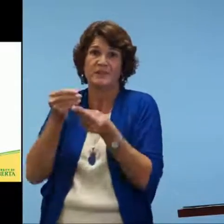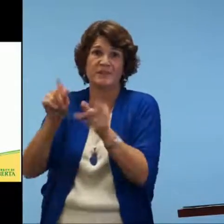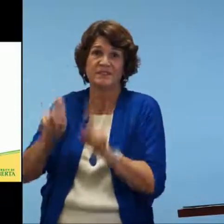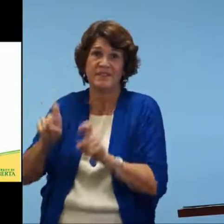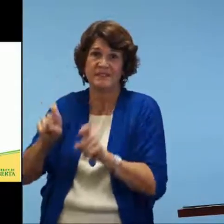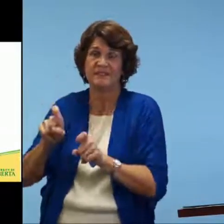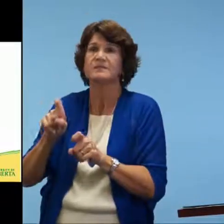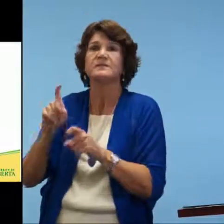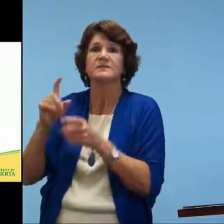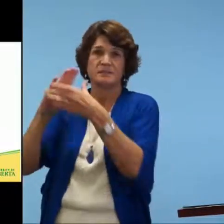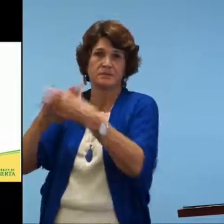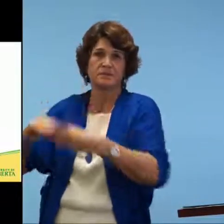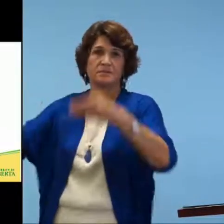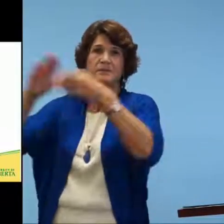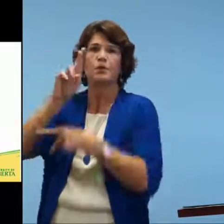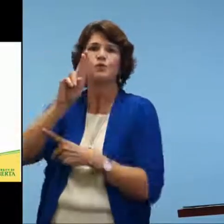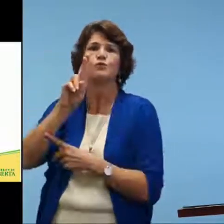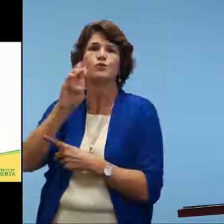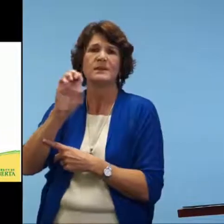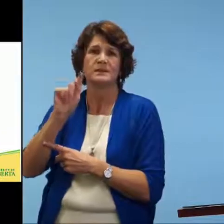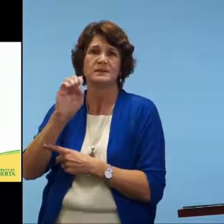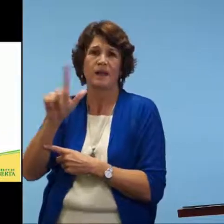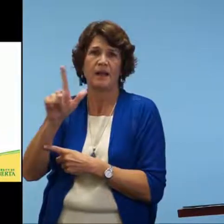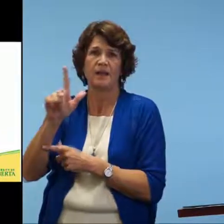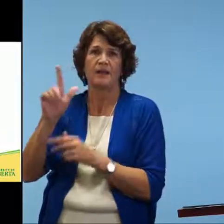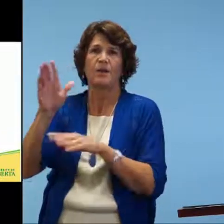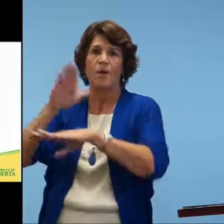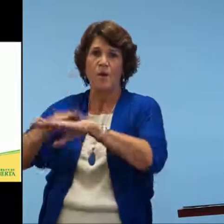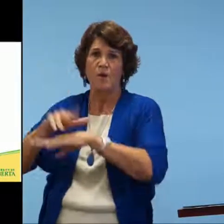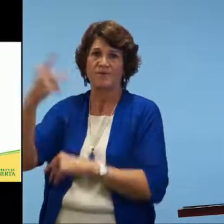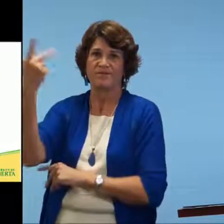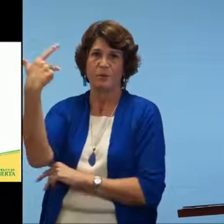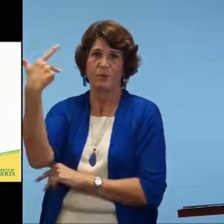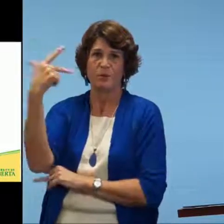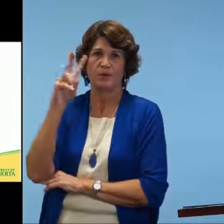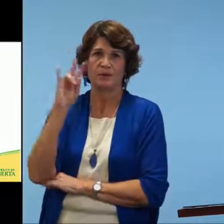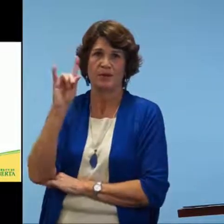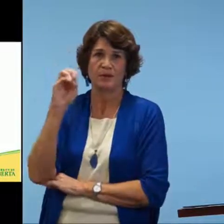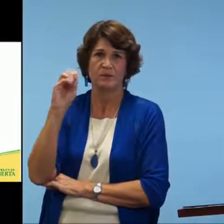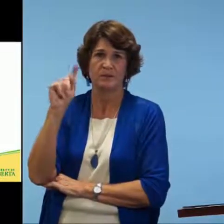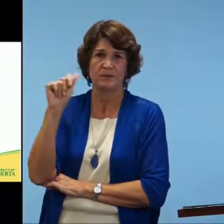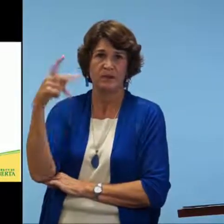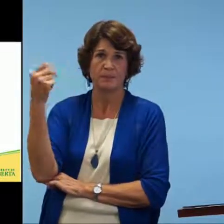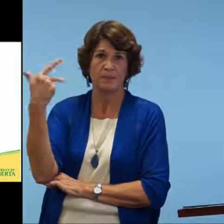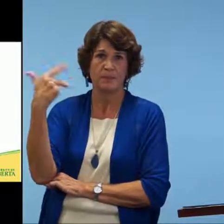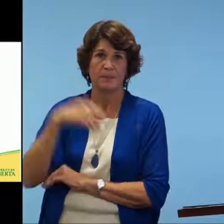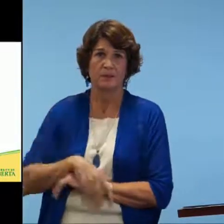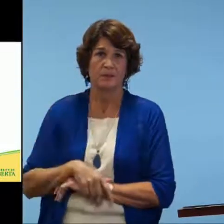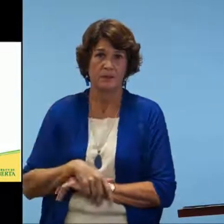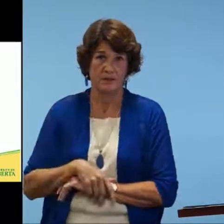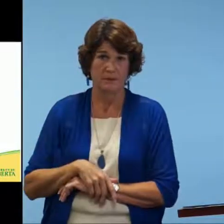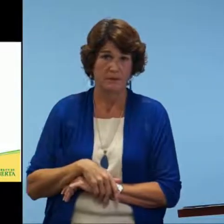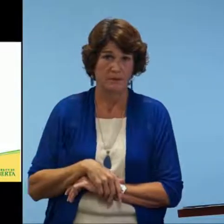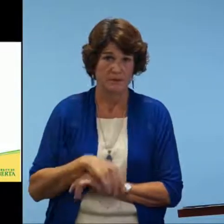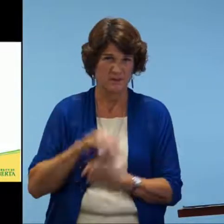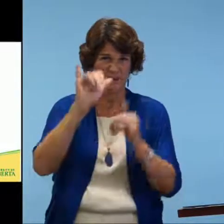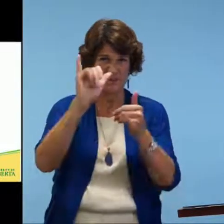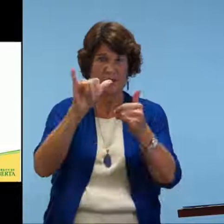person who's giving them the test or somebody else. And they would retell the story that they just watched and videotaped while they were